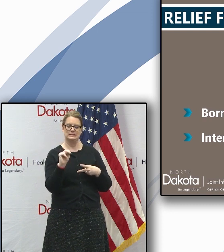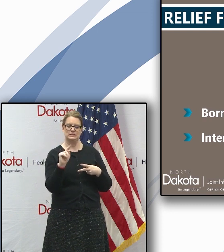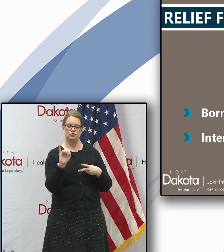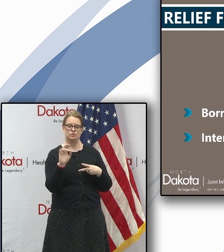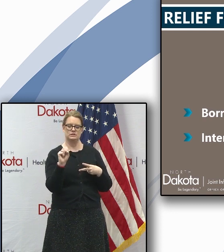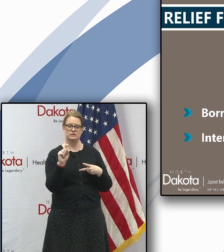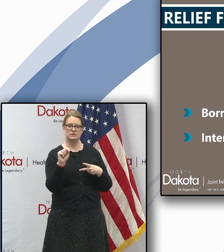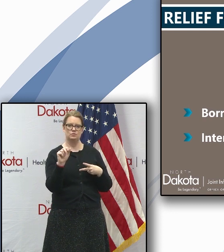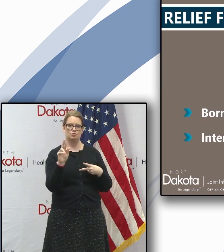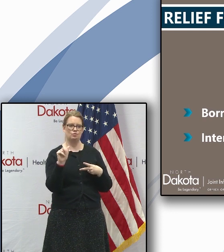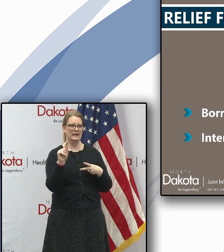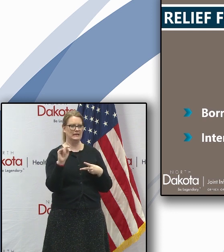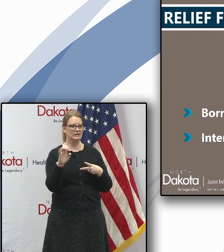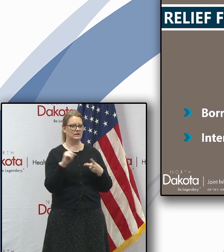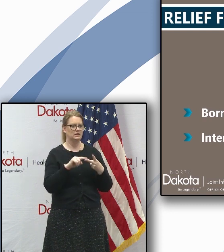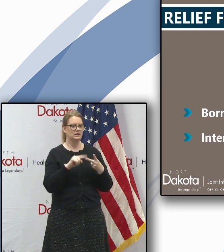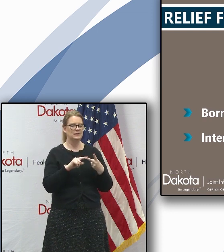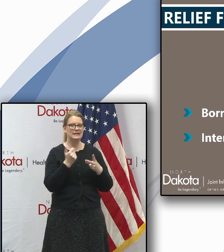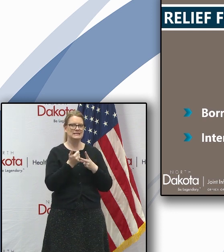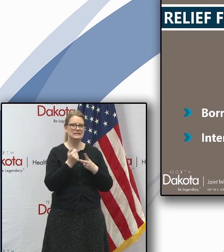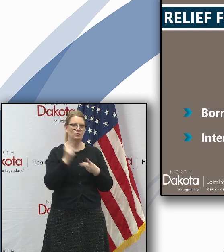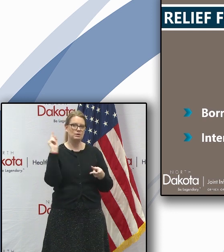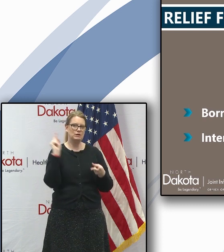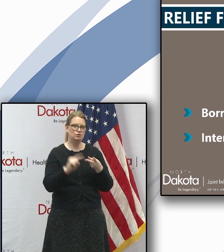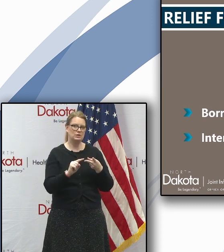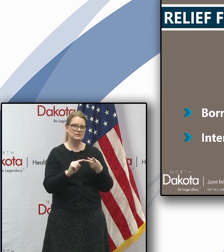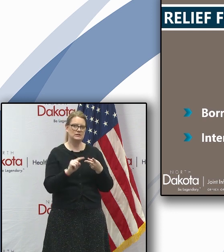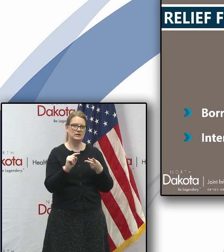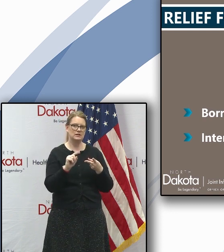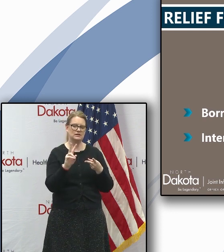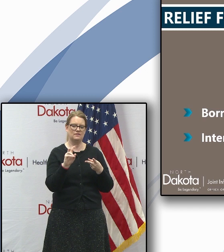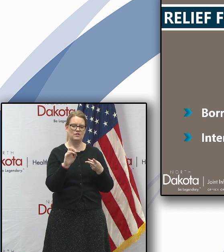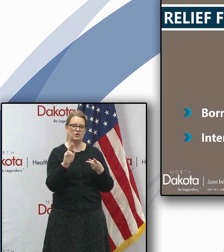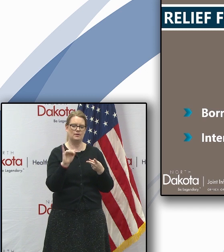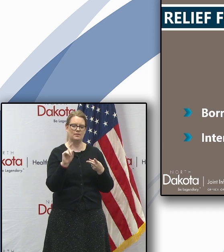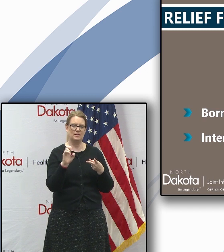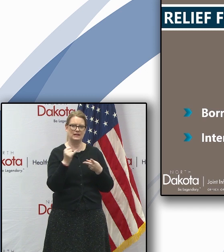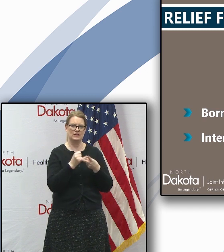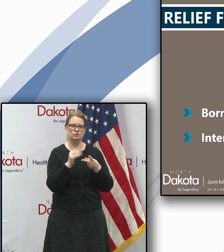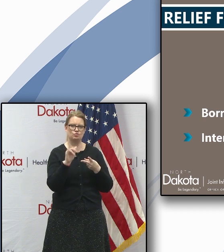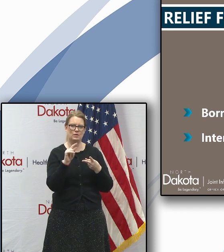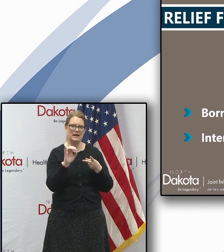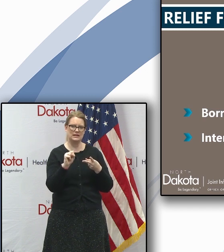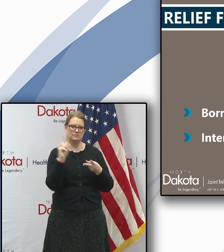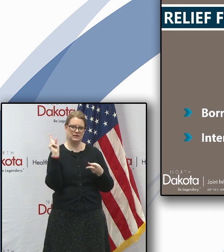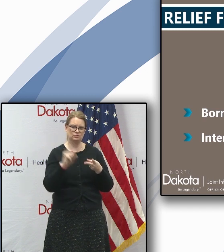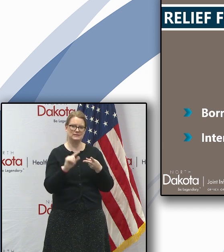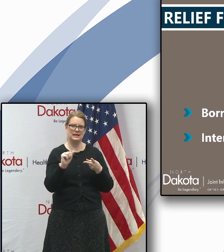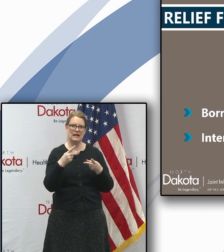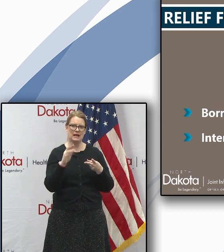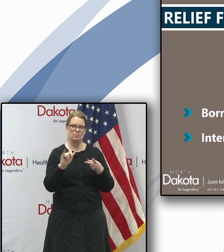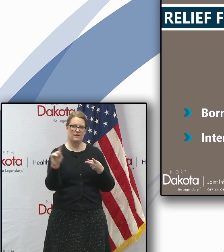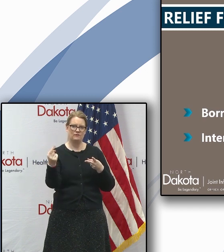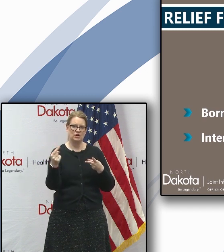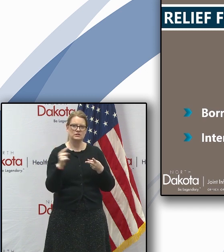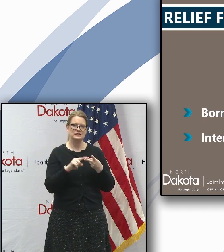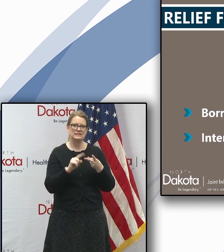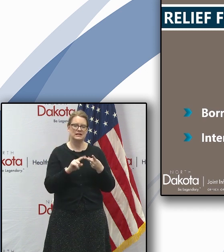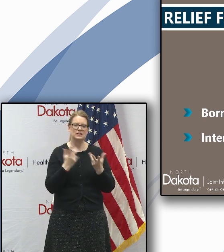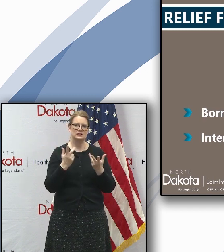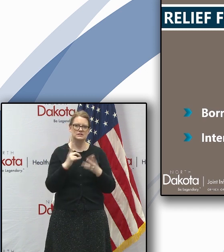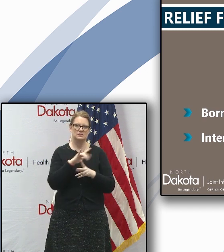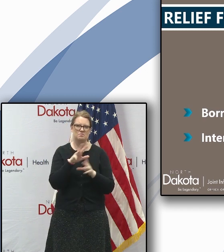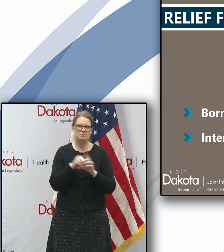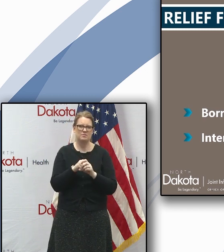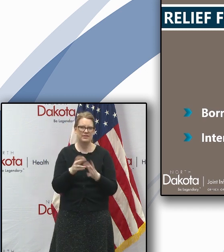rate borrowers on student loans is going to be decreasing on april 1st people had signed up for that that's part of the contract they had as a